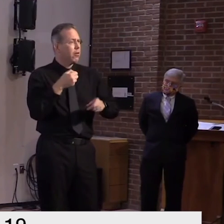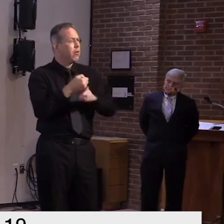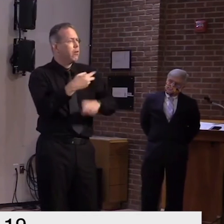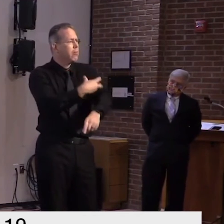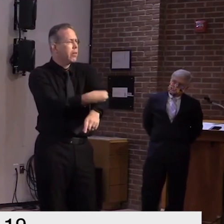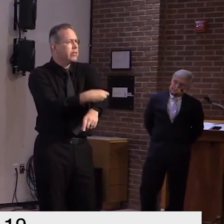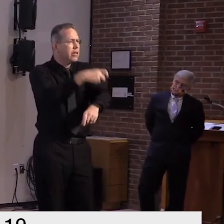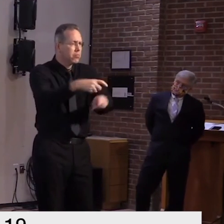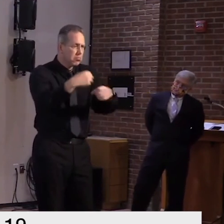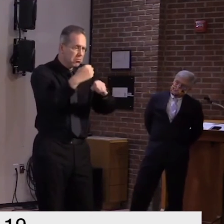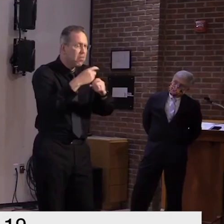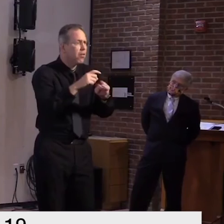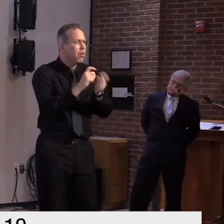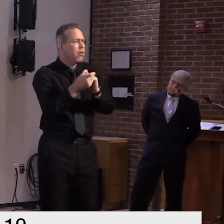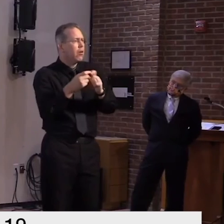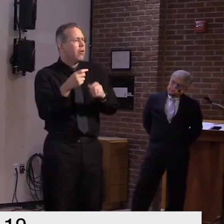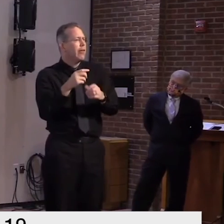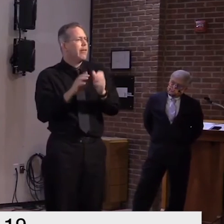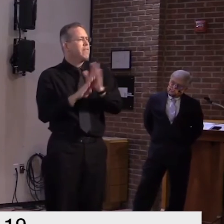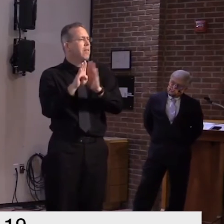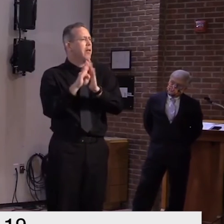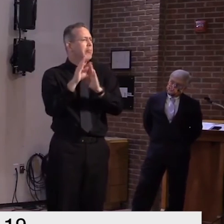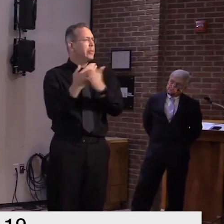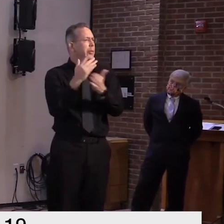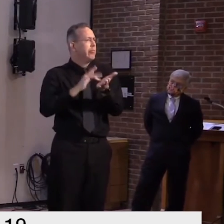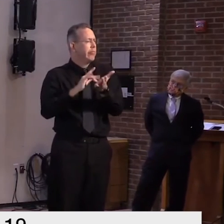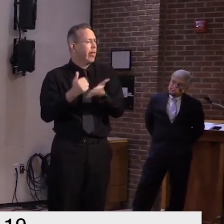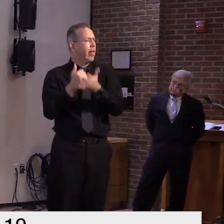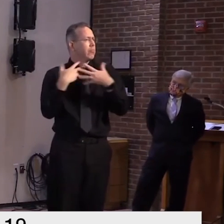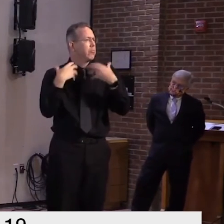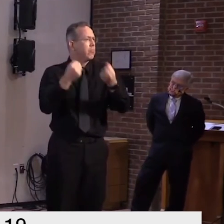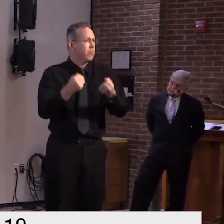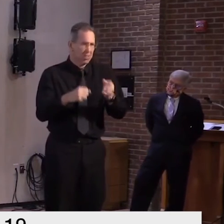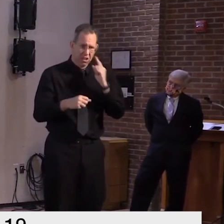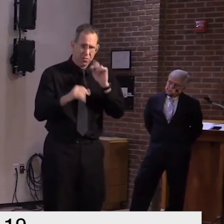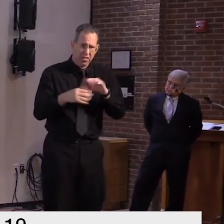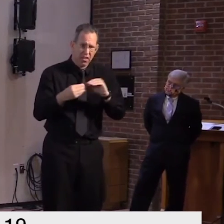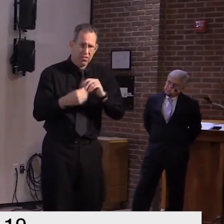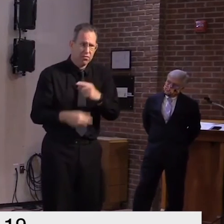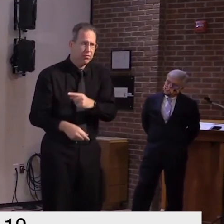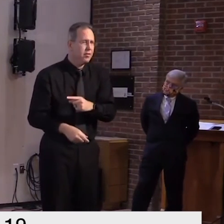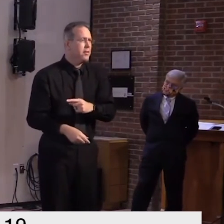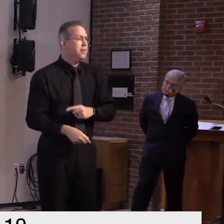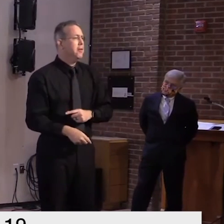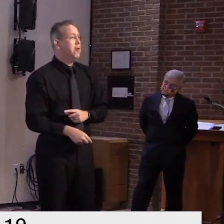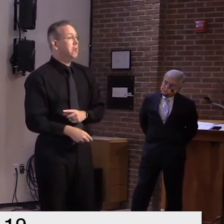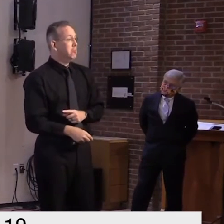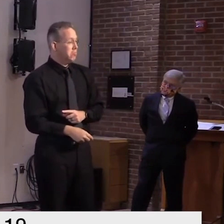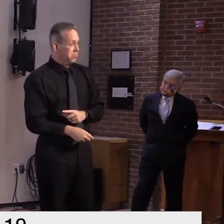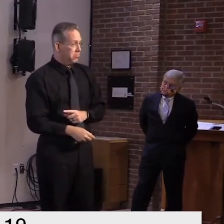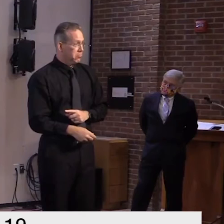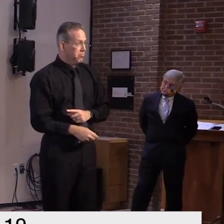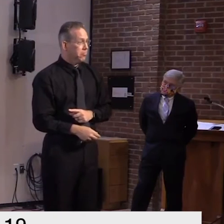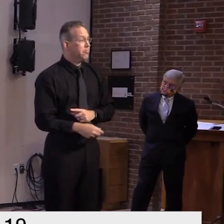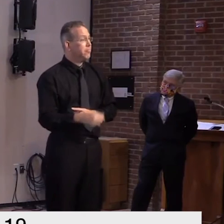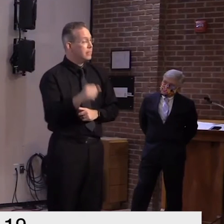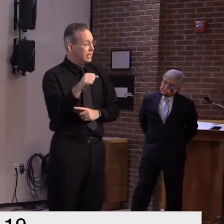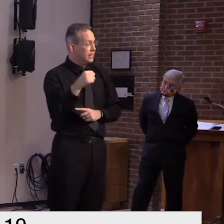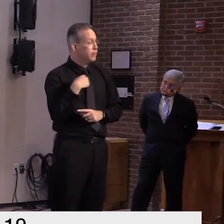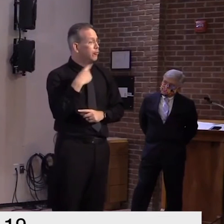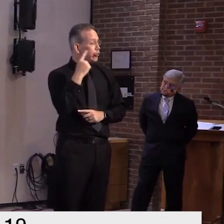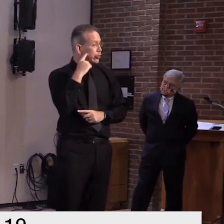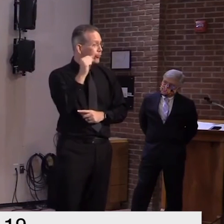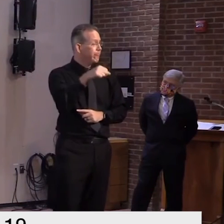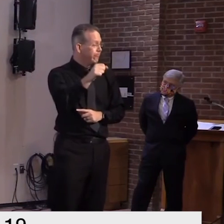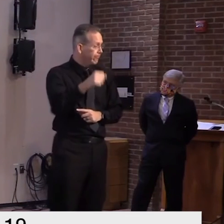use of antibody-rich plasma for treatment of viral infections has